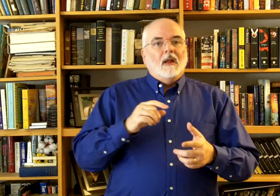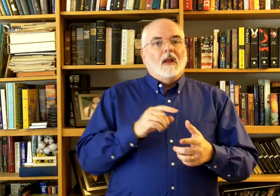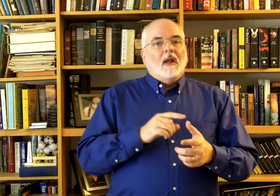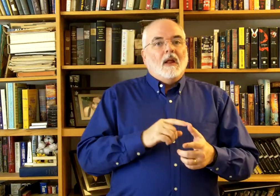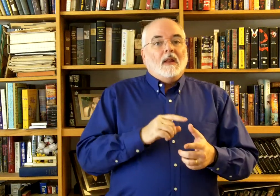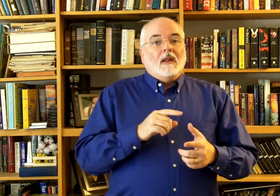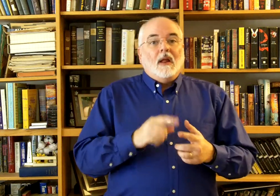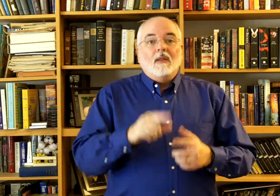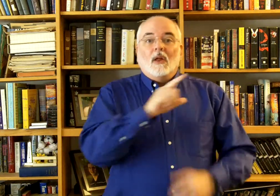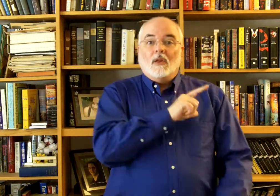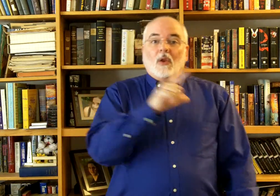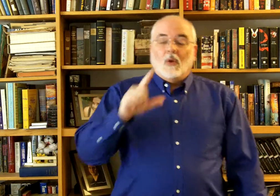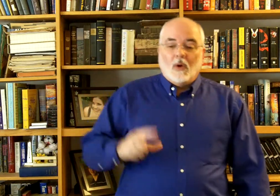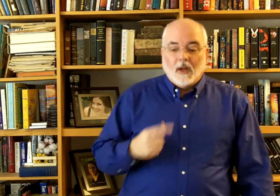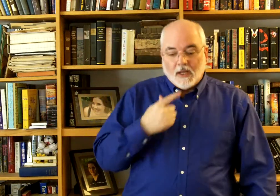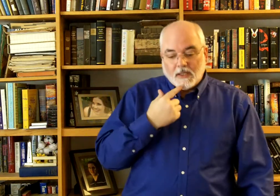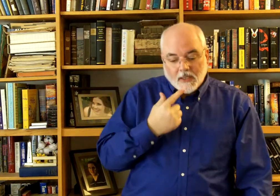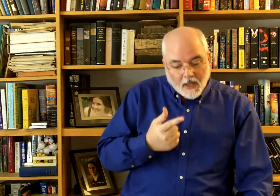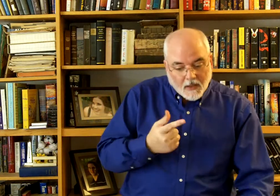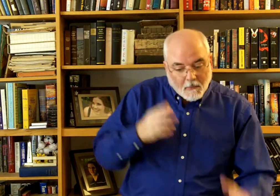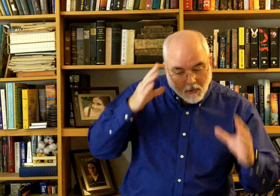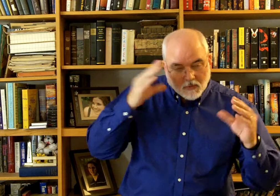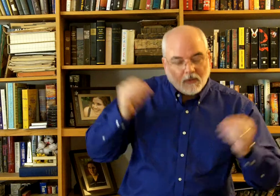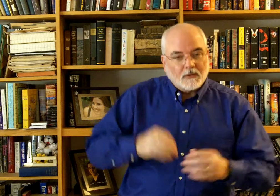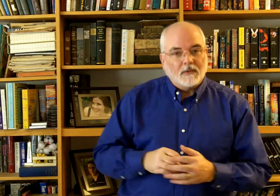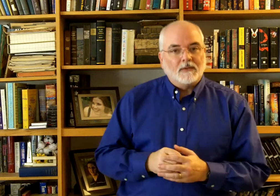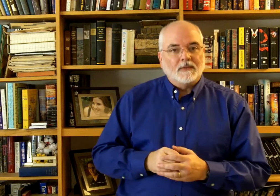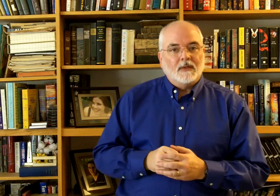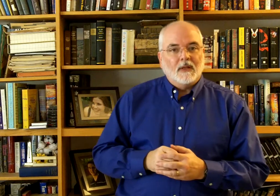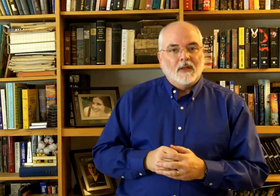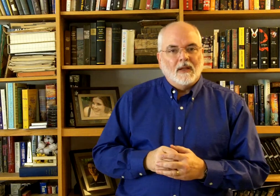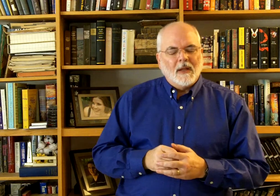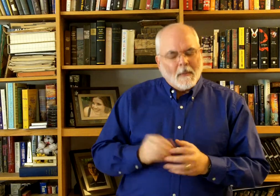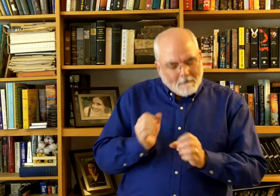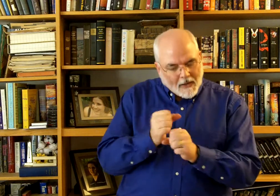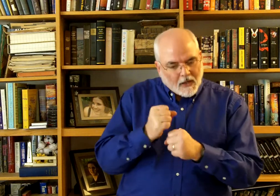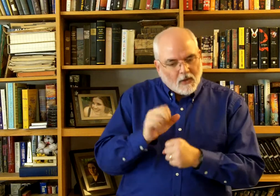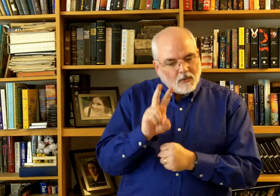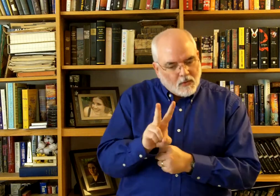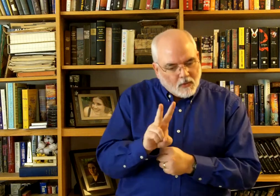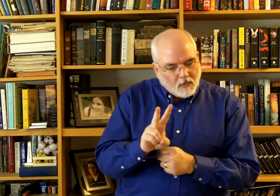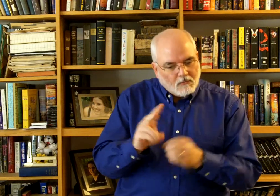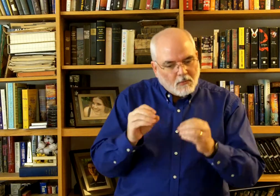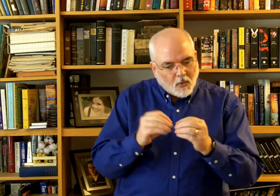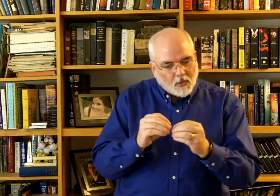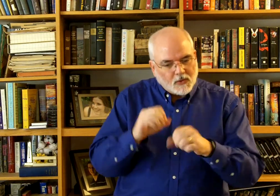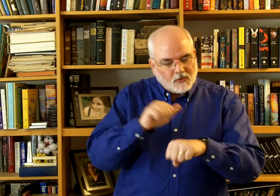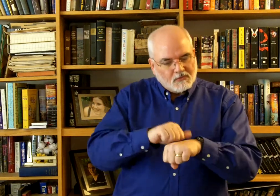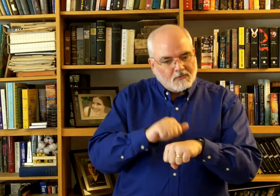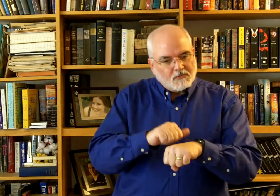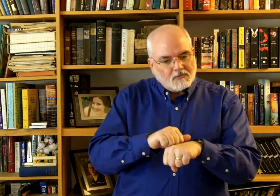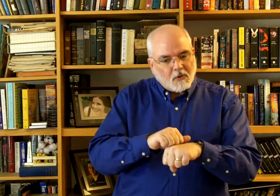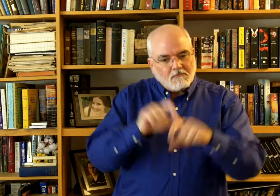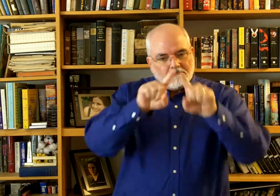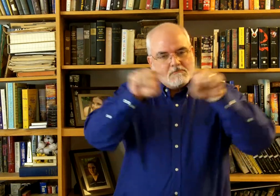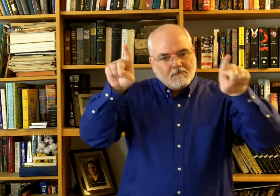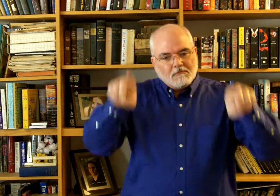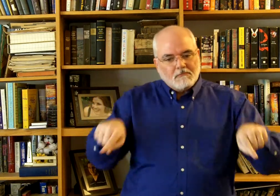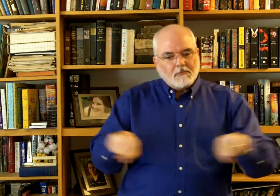Then the Lord said to Moses, Make two more stone tablets, like the